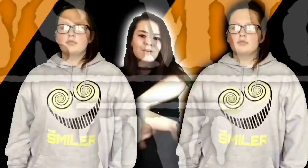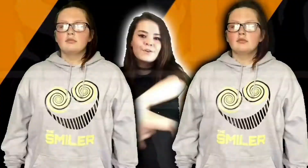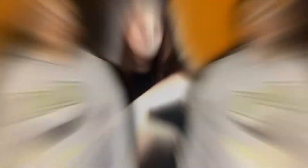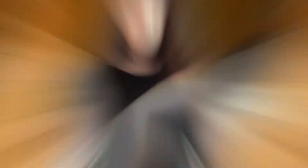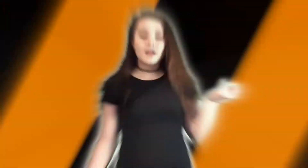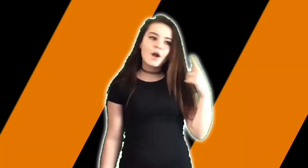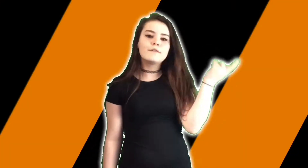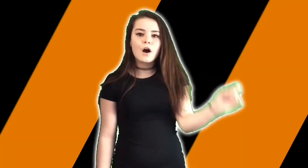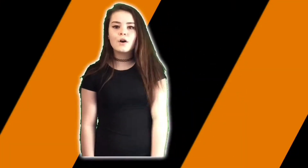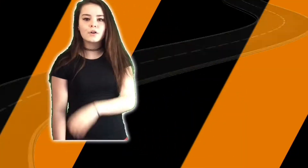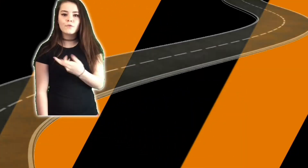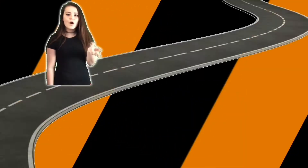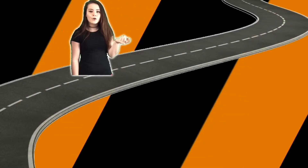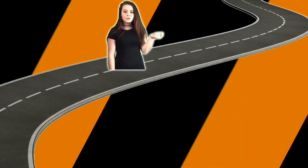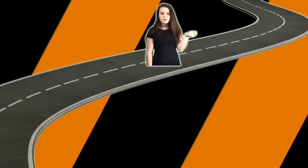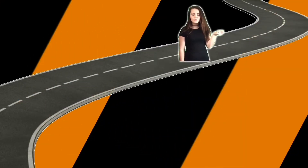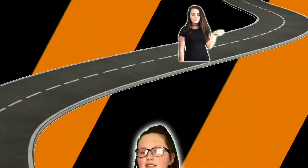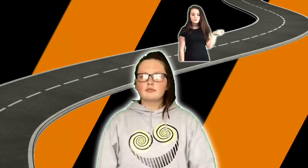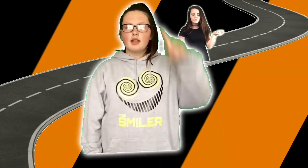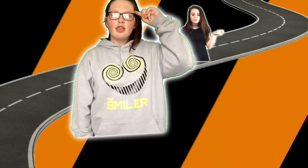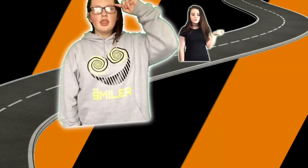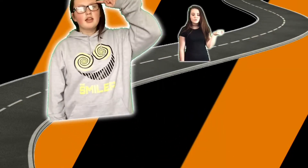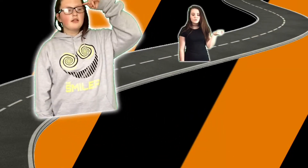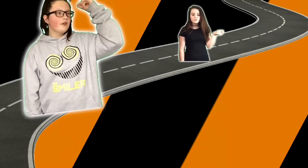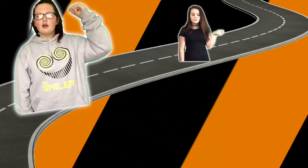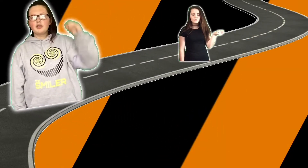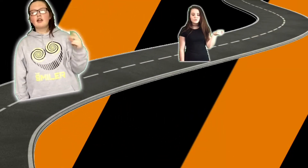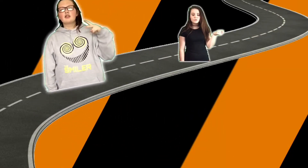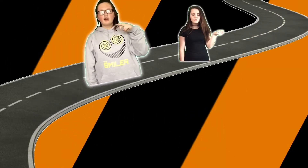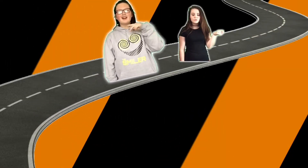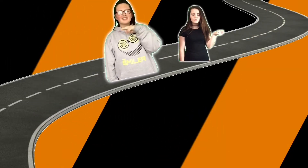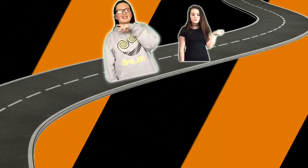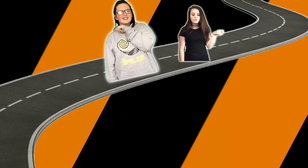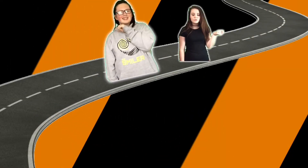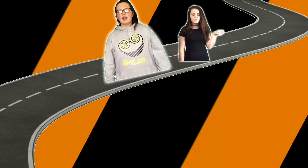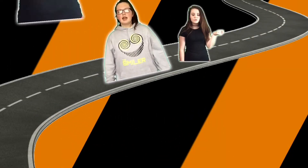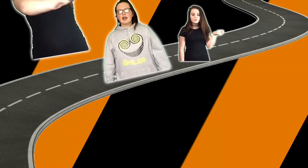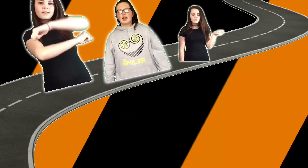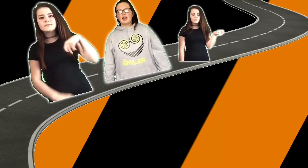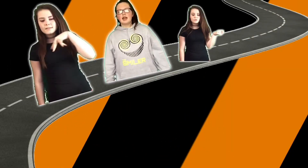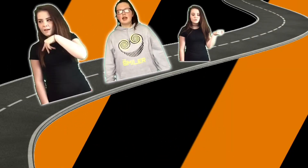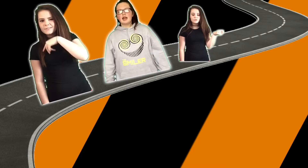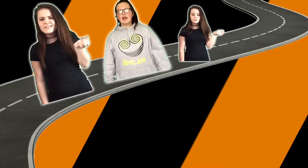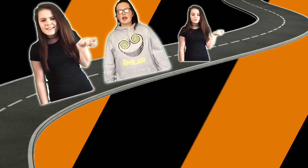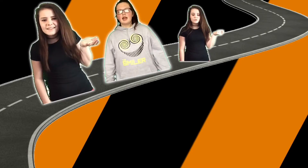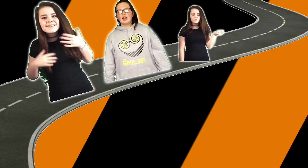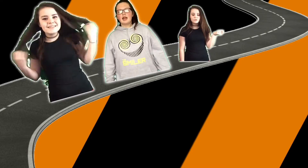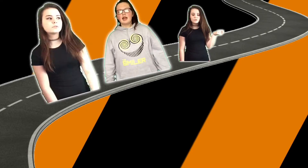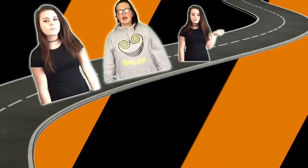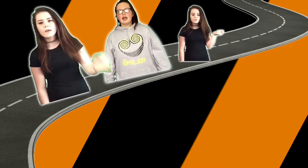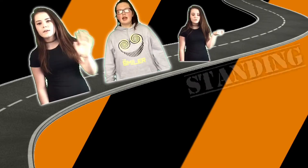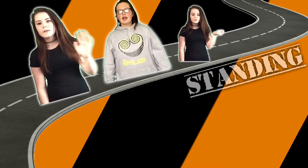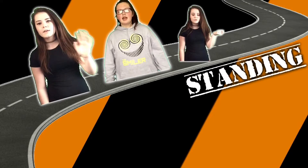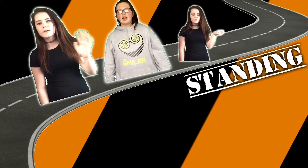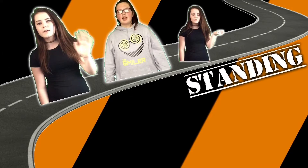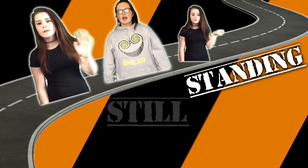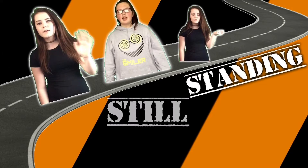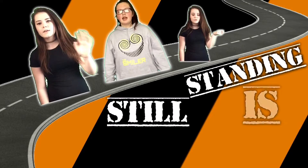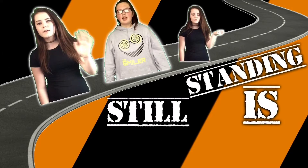Think of all the roads, think of all their crossings Taking steps is easy, standing still is